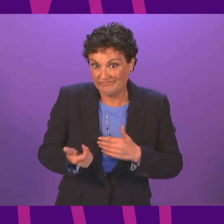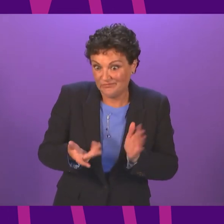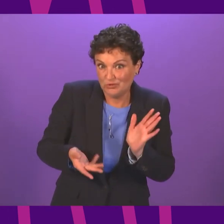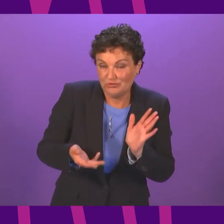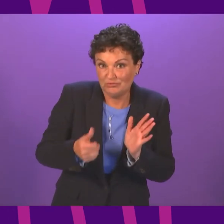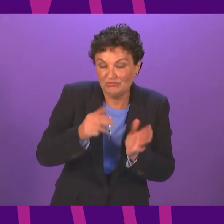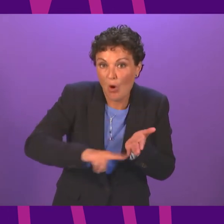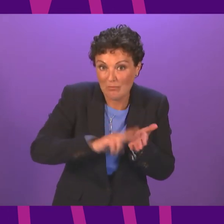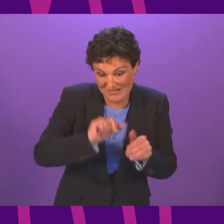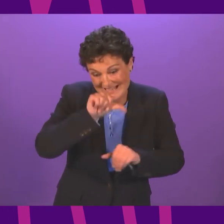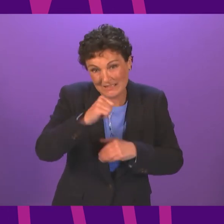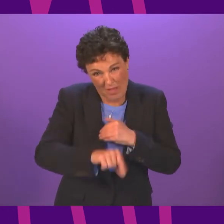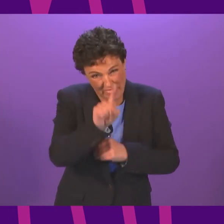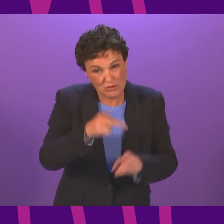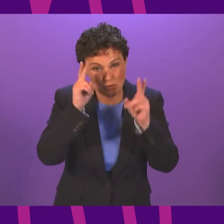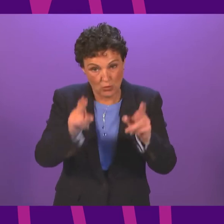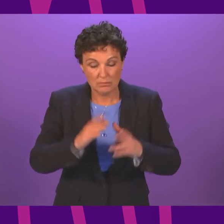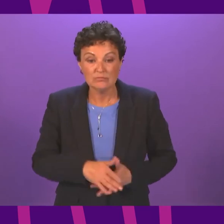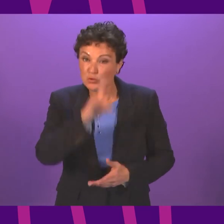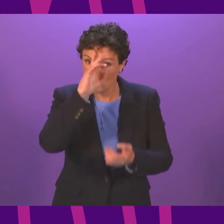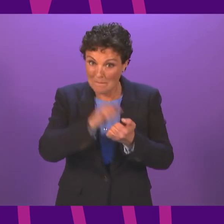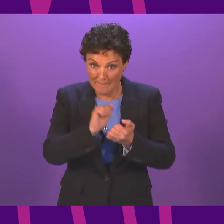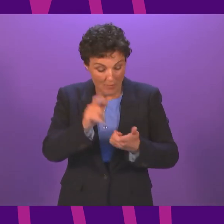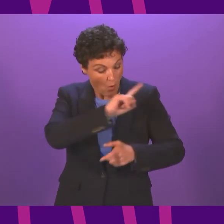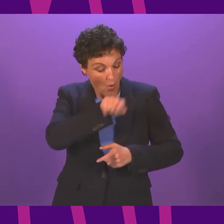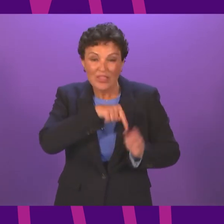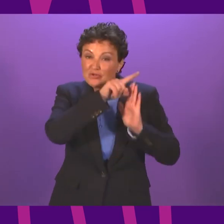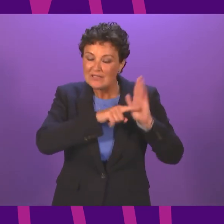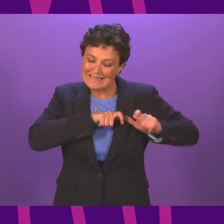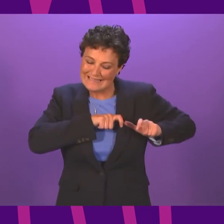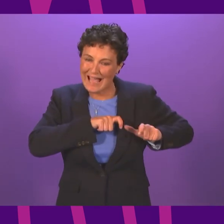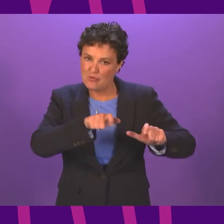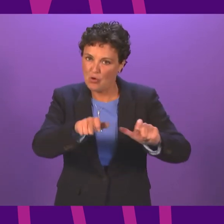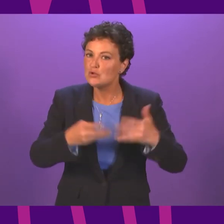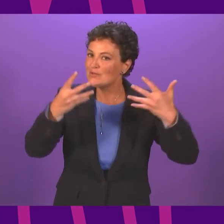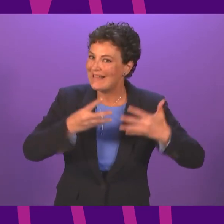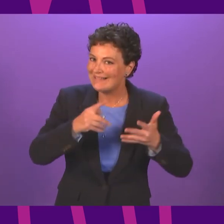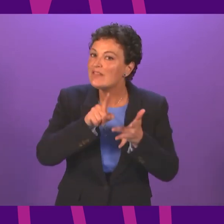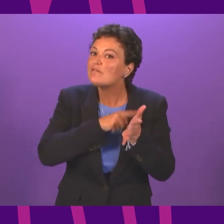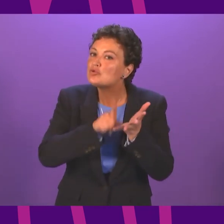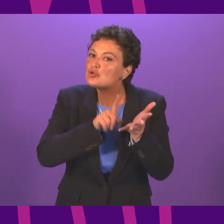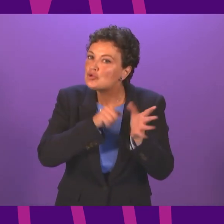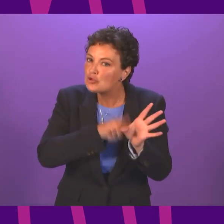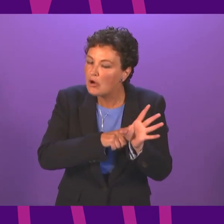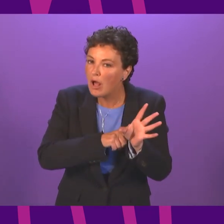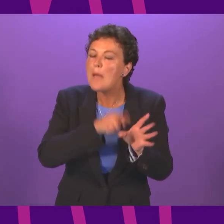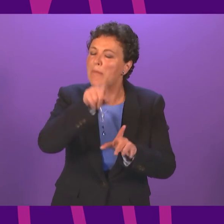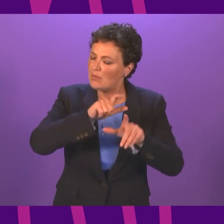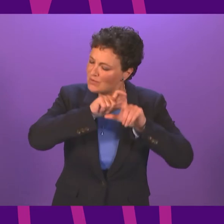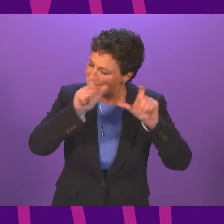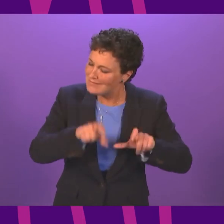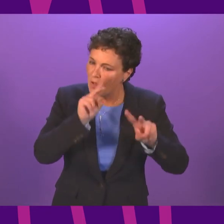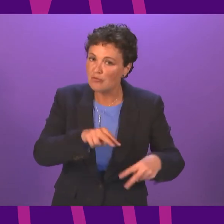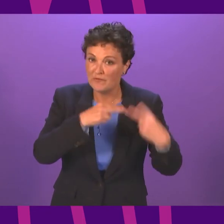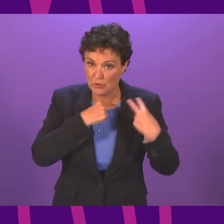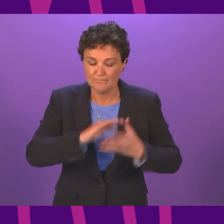current levels will remain in force until the 19th of July, although obviously we continue to keep that under review. Let me turn now to when we